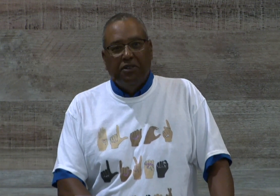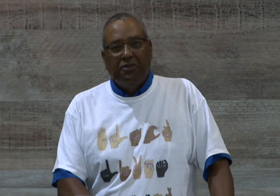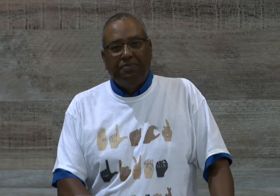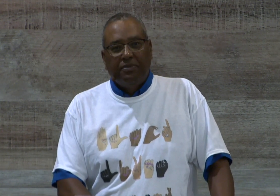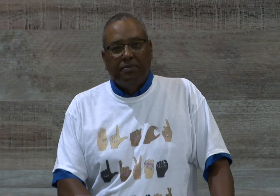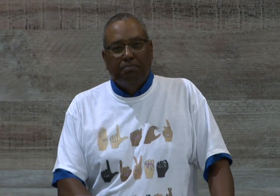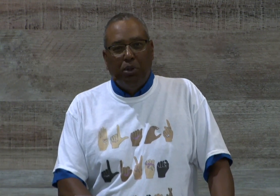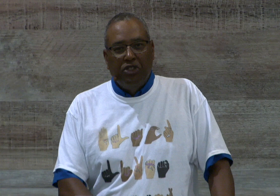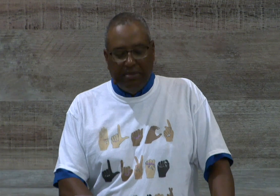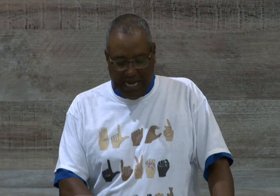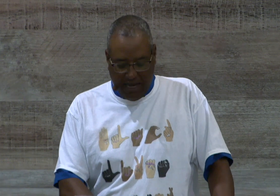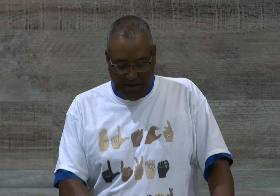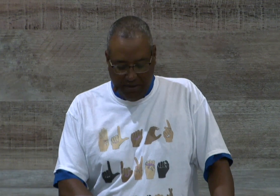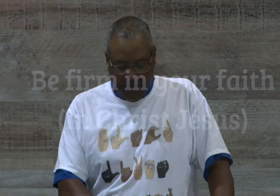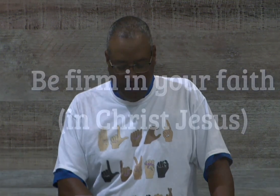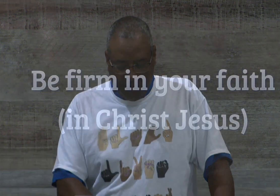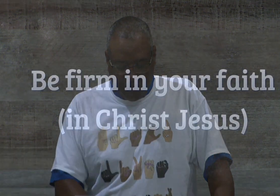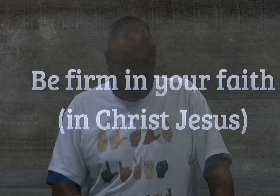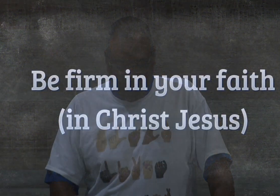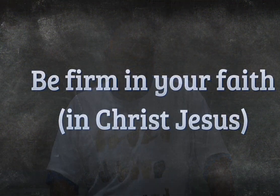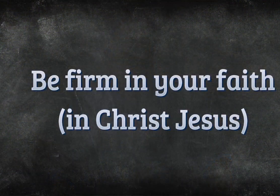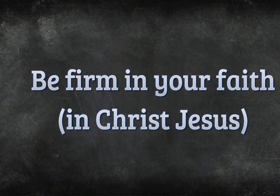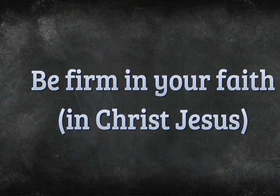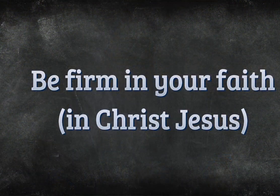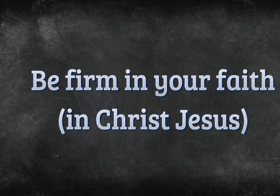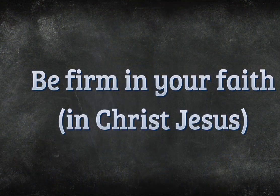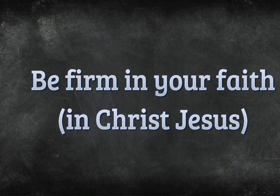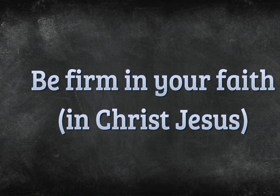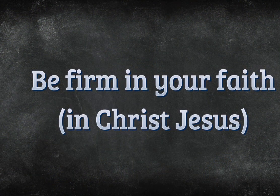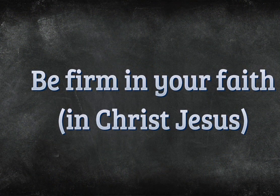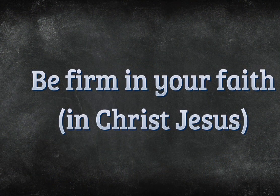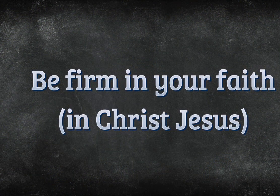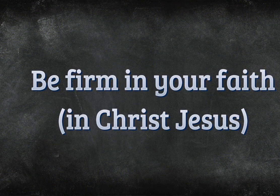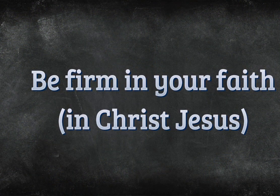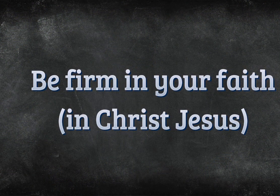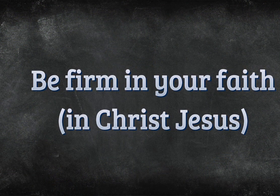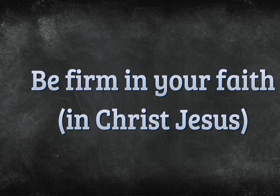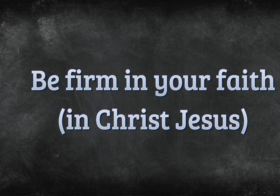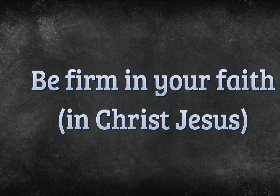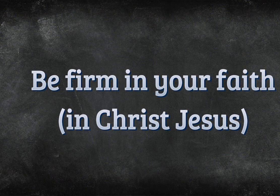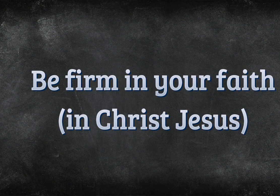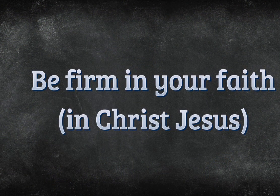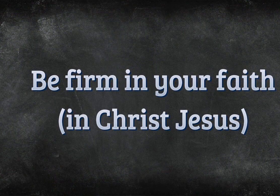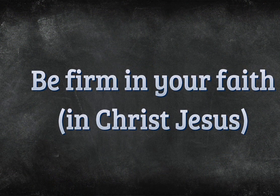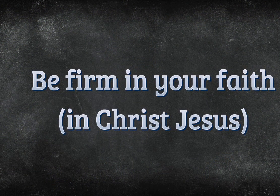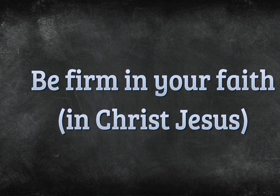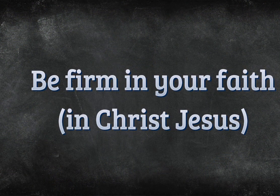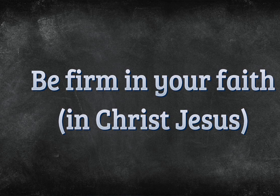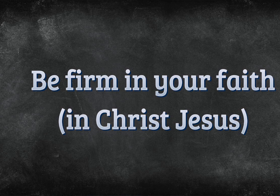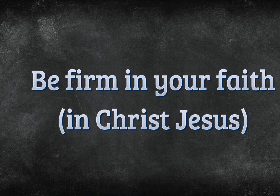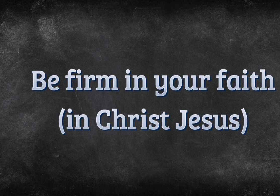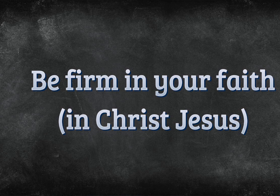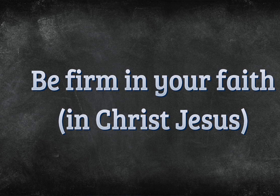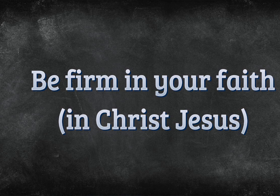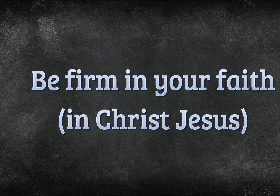pull them down. So, be firm in your faith. Be firm